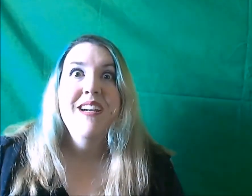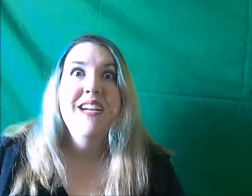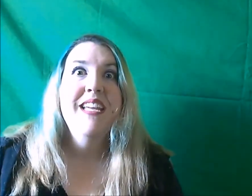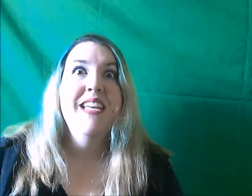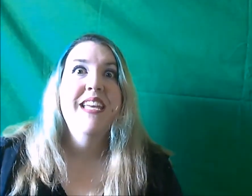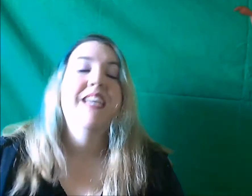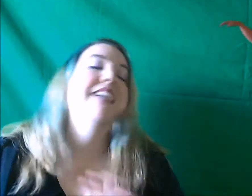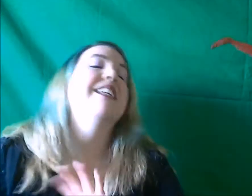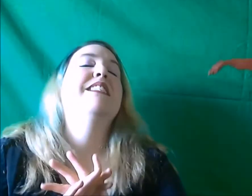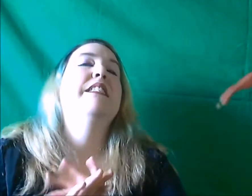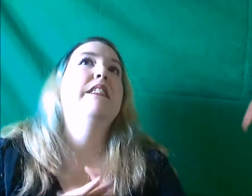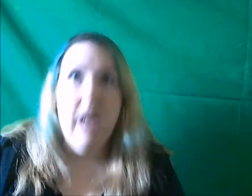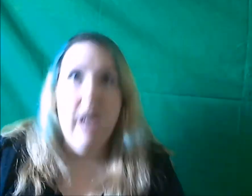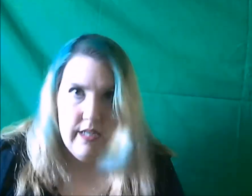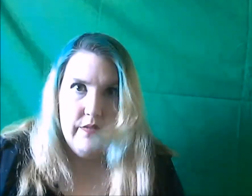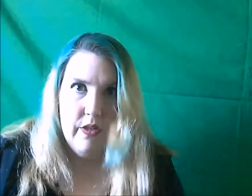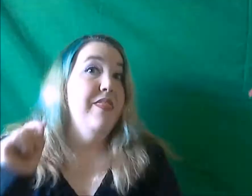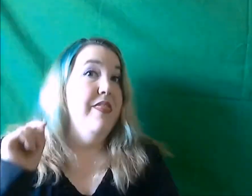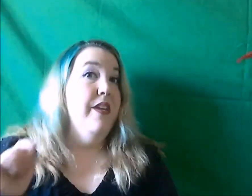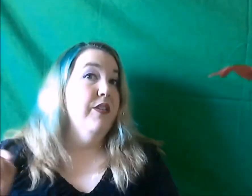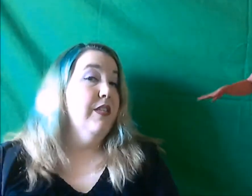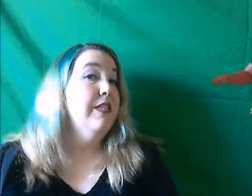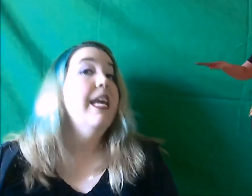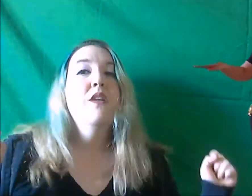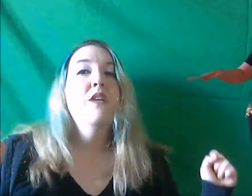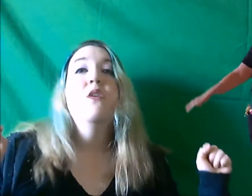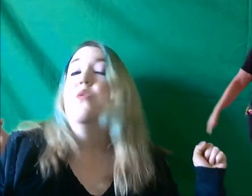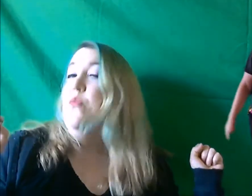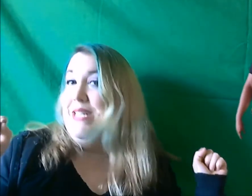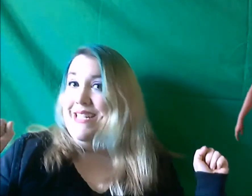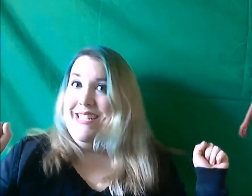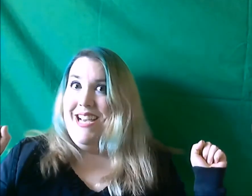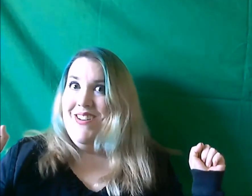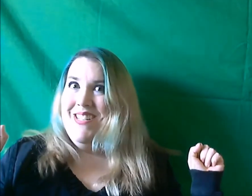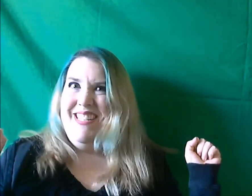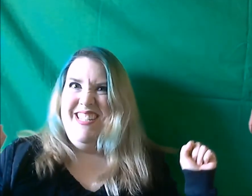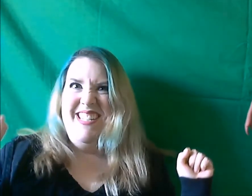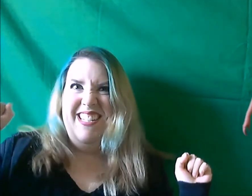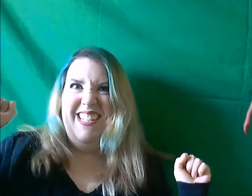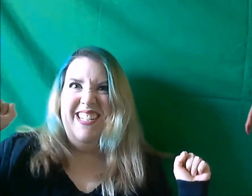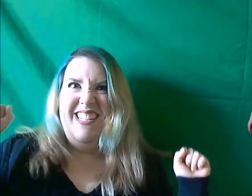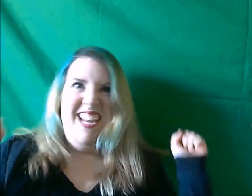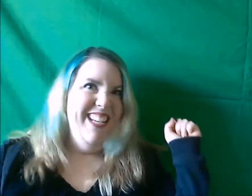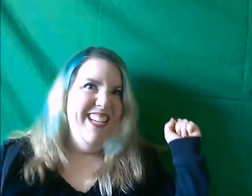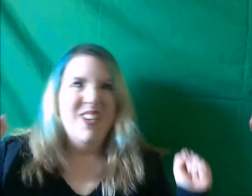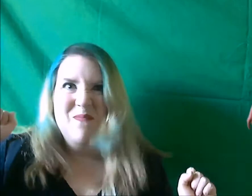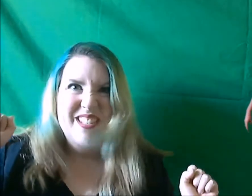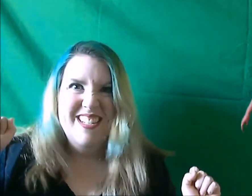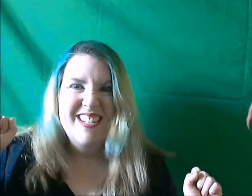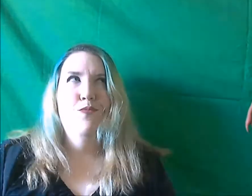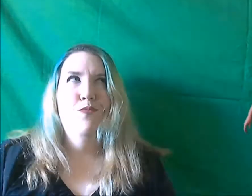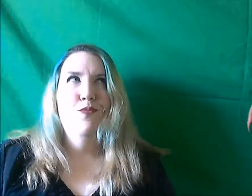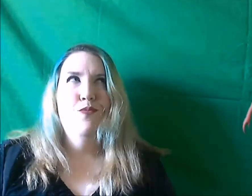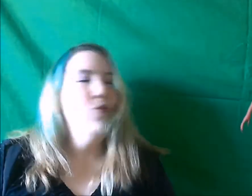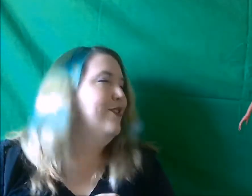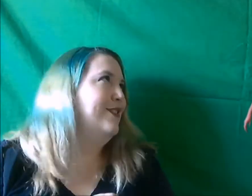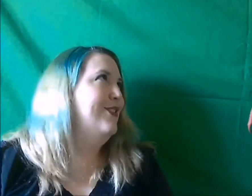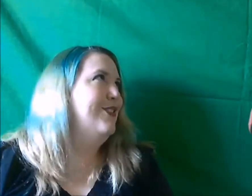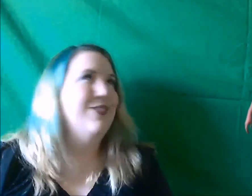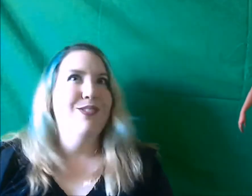It is not difficult. There's a saying. When in doubt just shake something. Or something